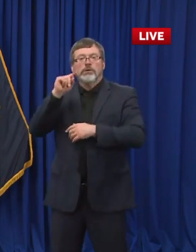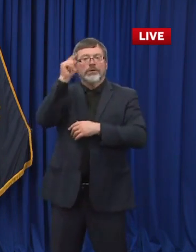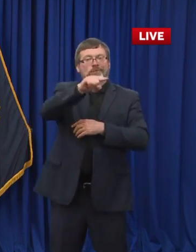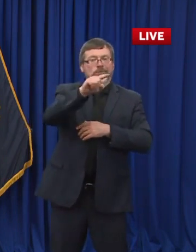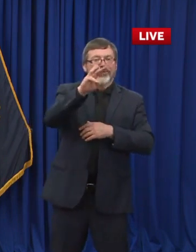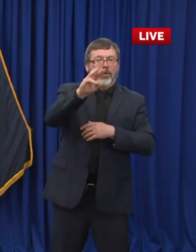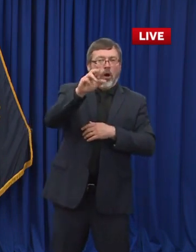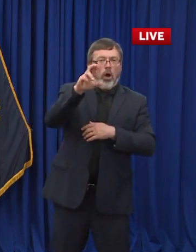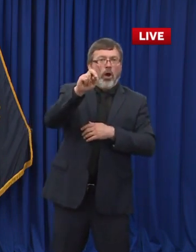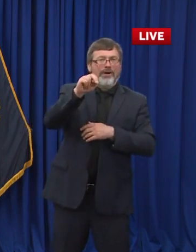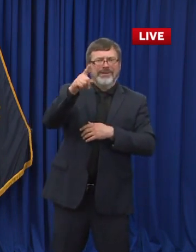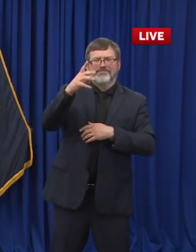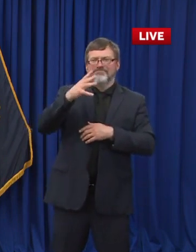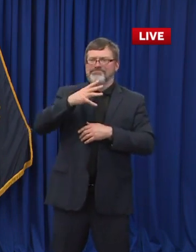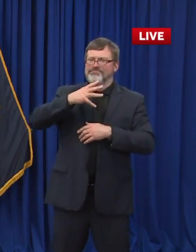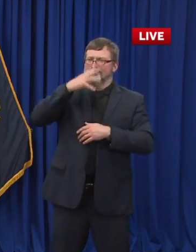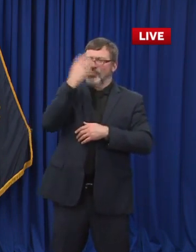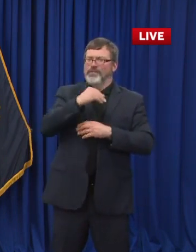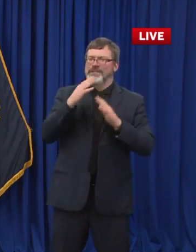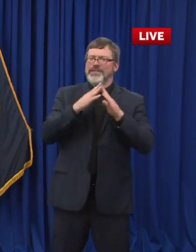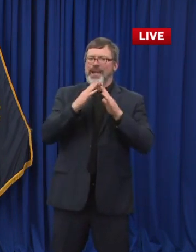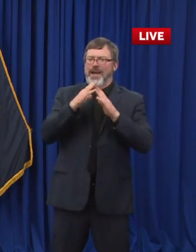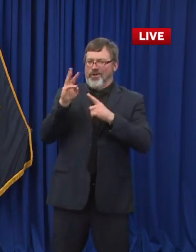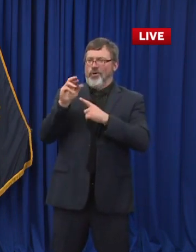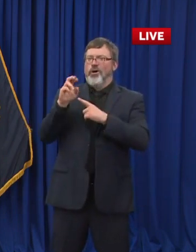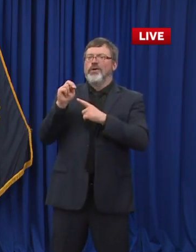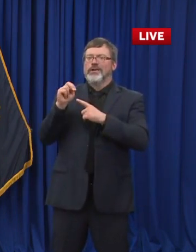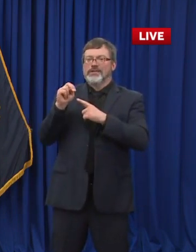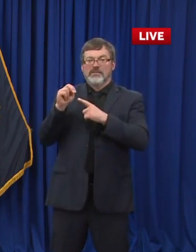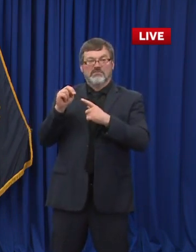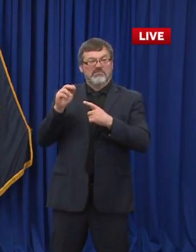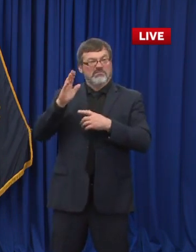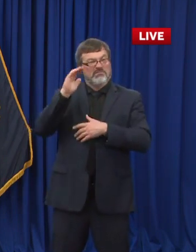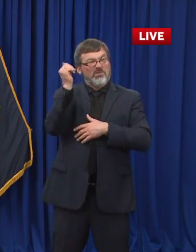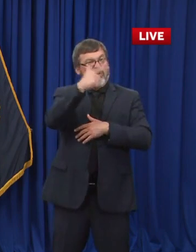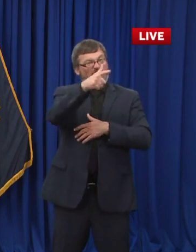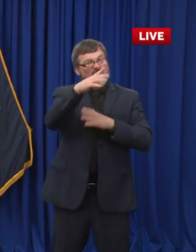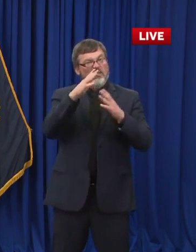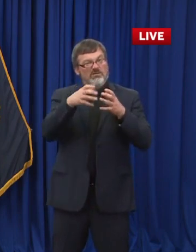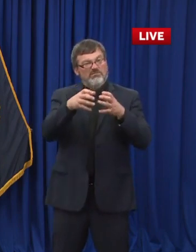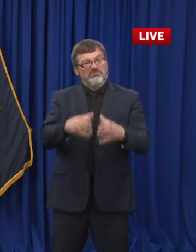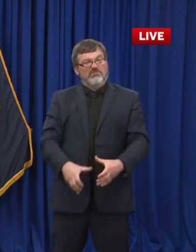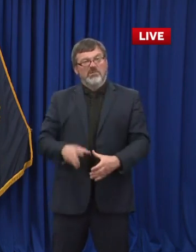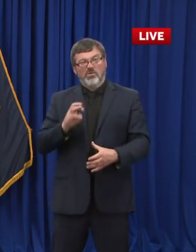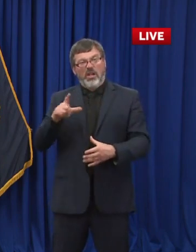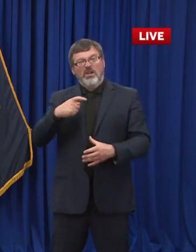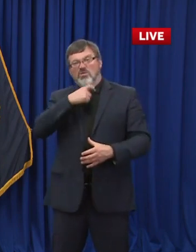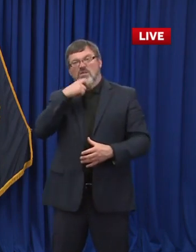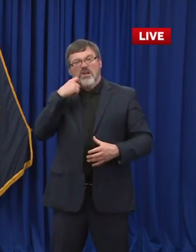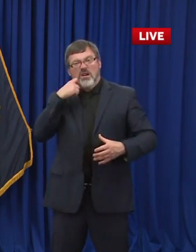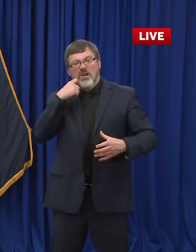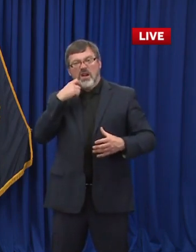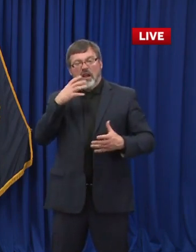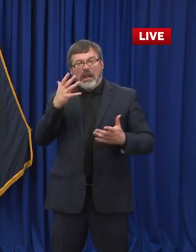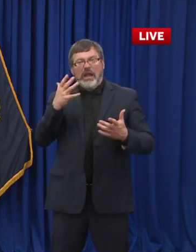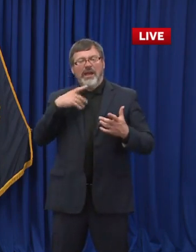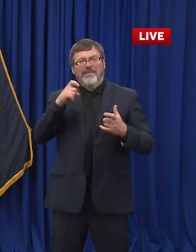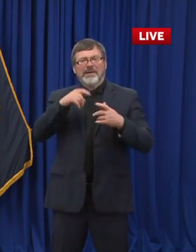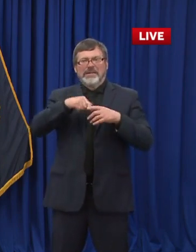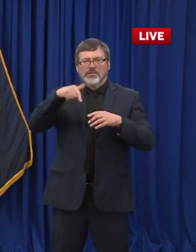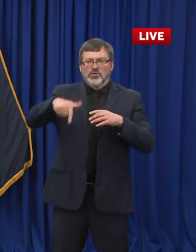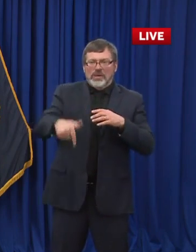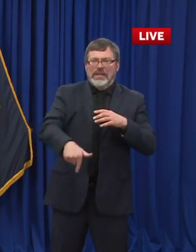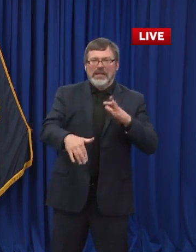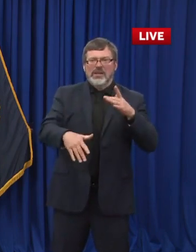by the way. I was up there and a lot of their wells are simply dry. Dug wells have to be turned into drilled wells that can cost a lot of money